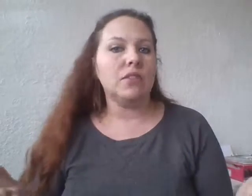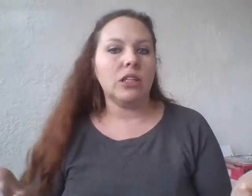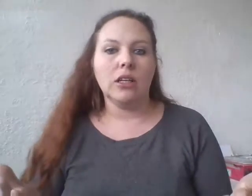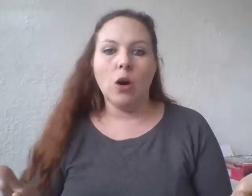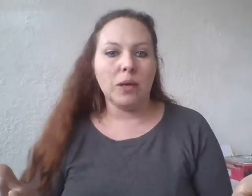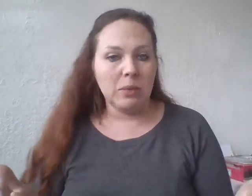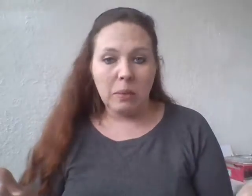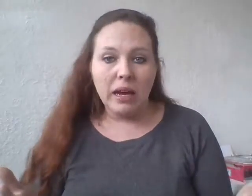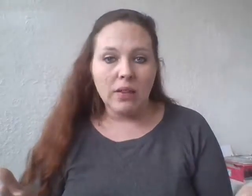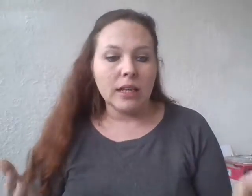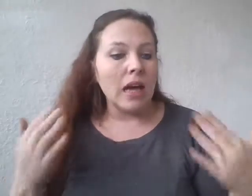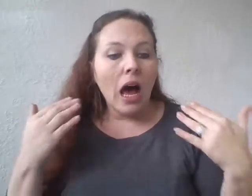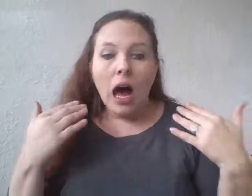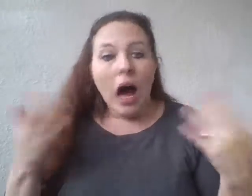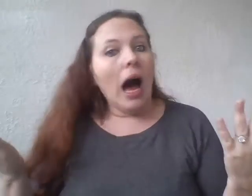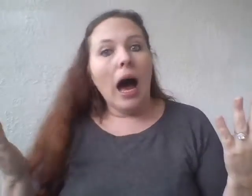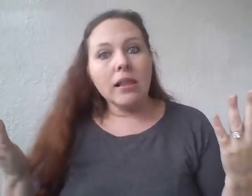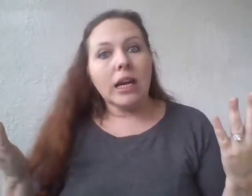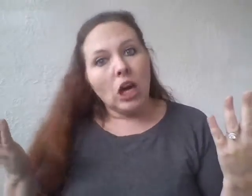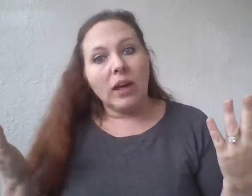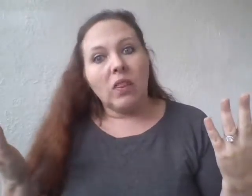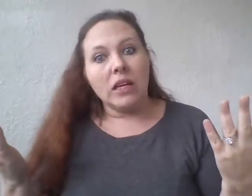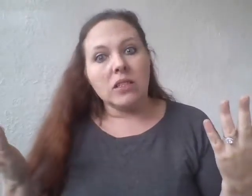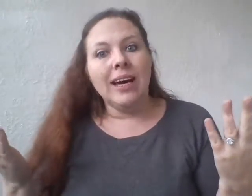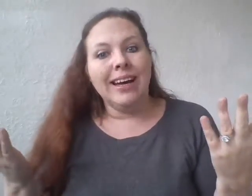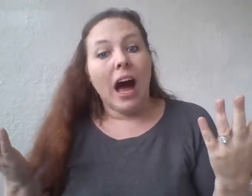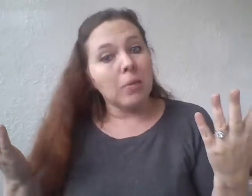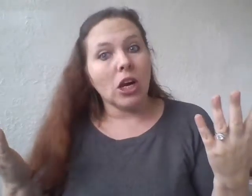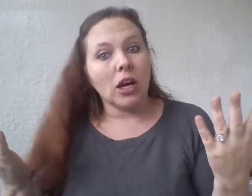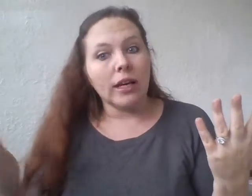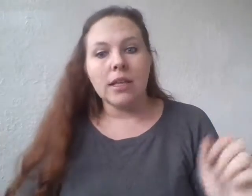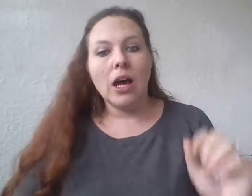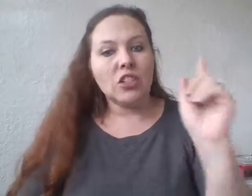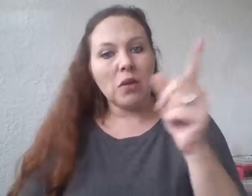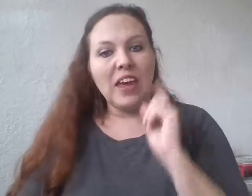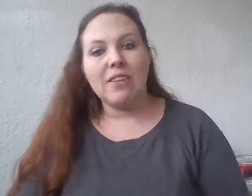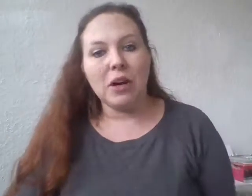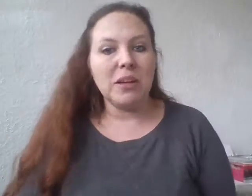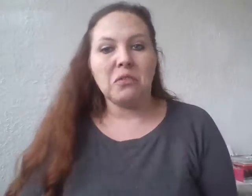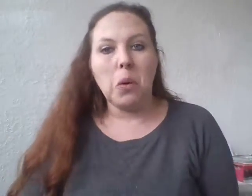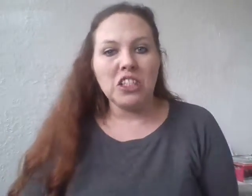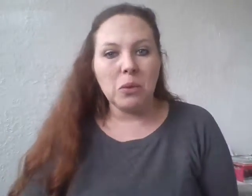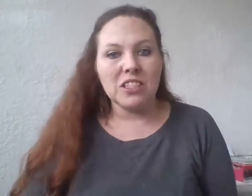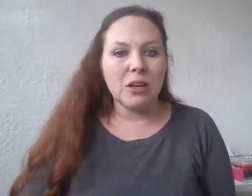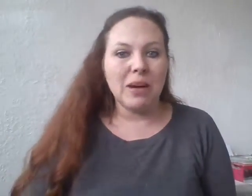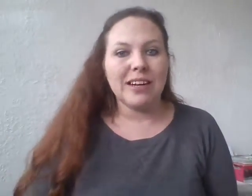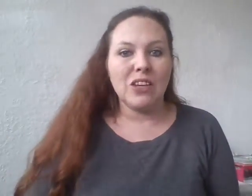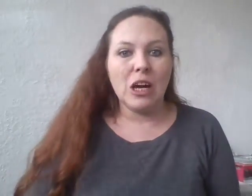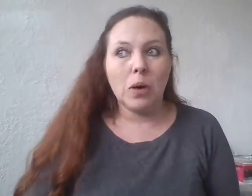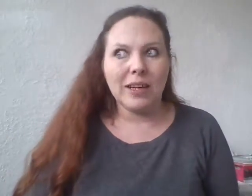to open up a debate on this. Because I like knowing things. I'm curious. So thank you very much for watching. We'll see you in my next video where we